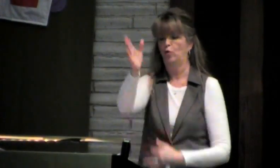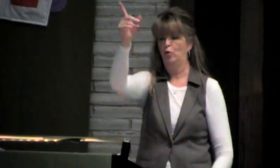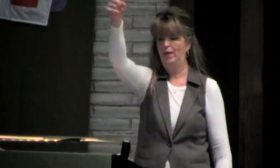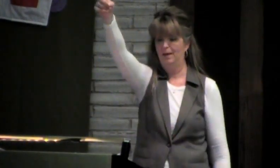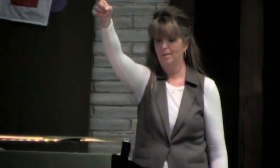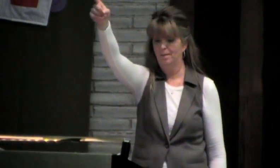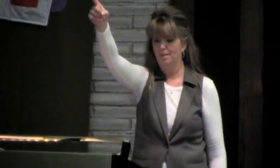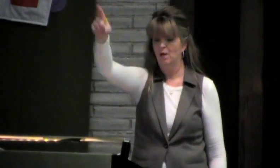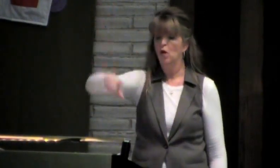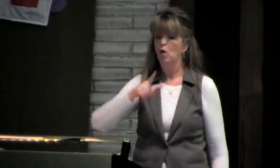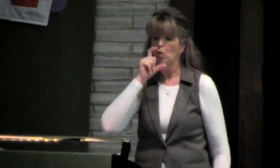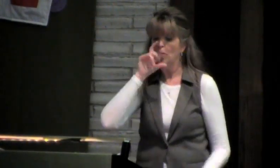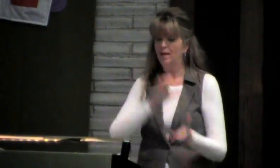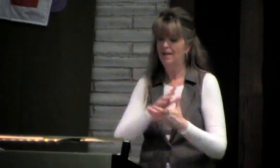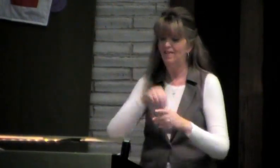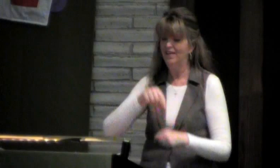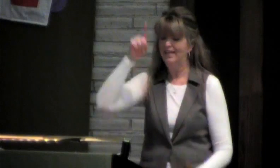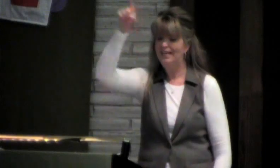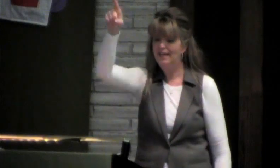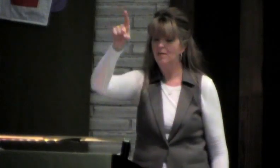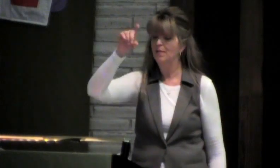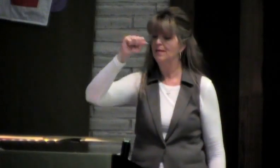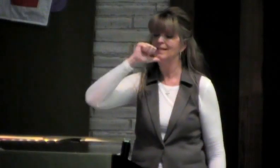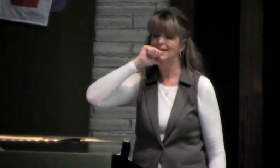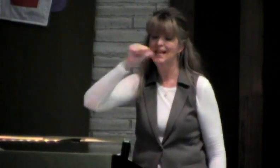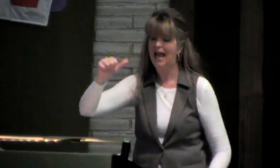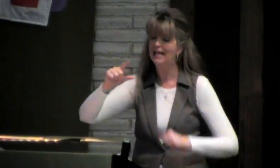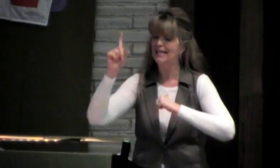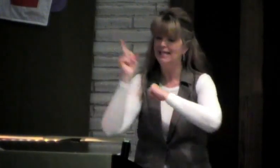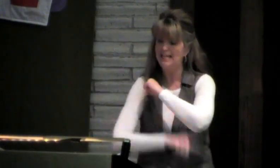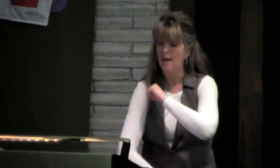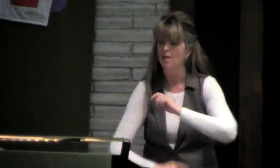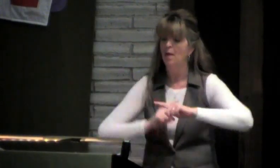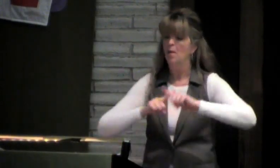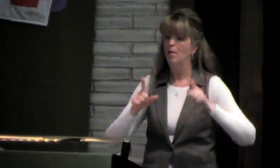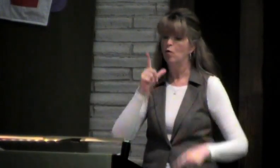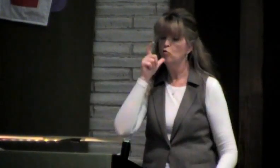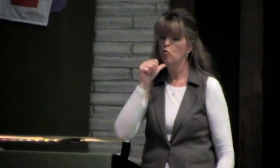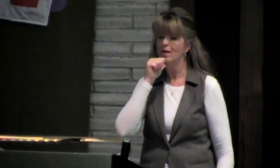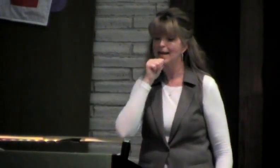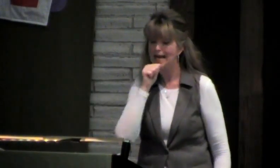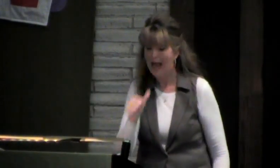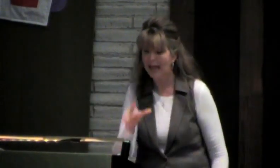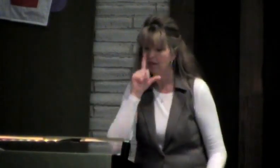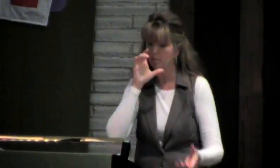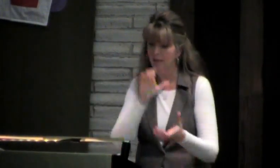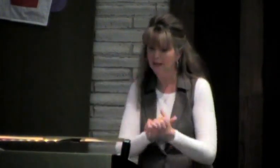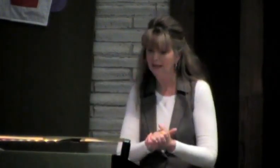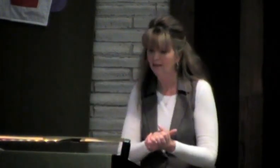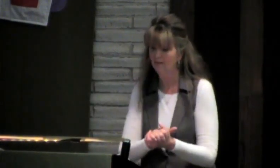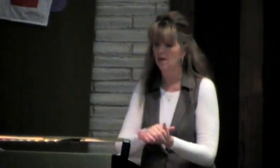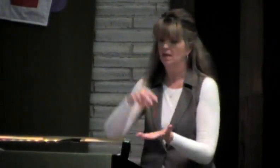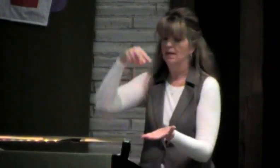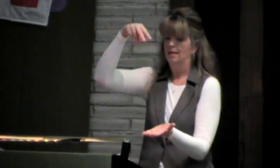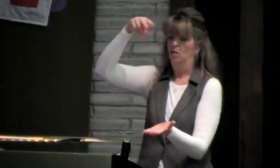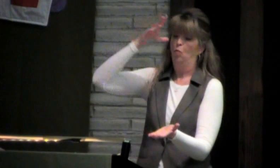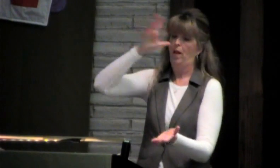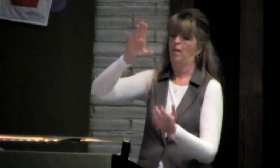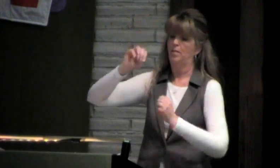but to save the world through Jesus. Whoever believes in Jesus is not condemned, but whoever